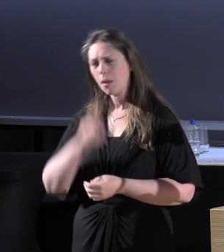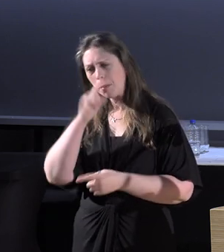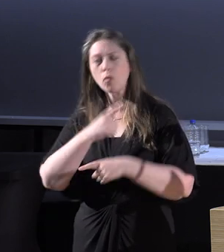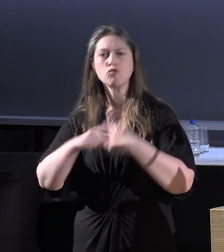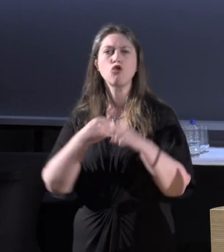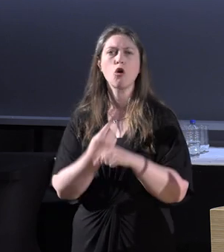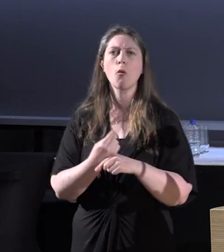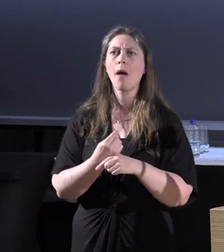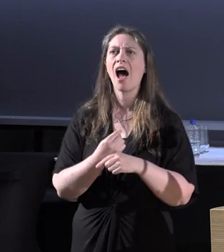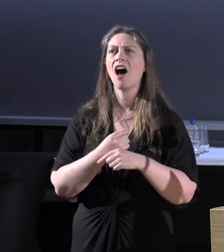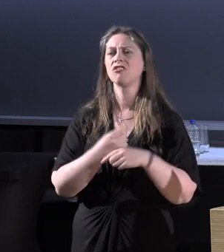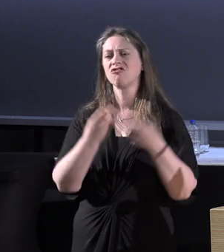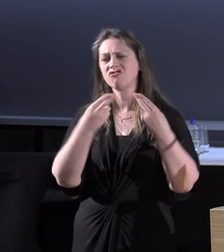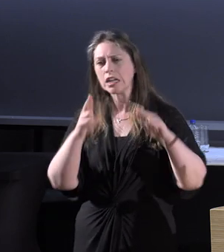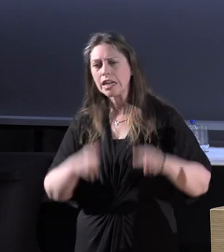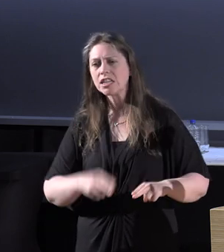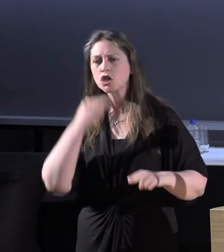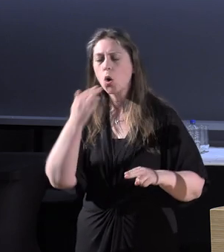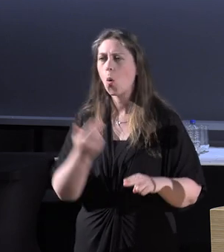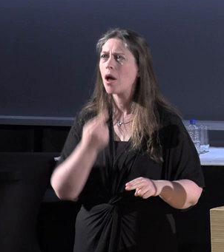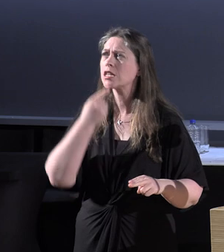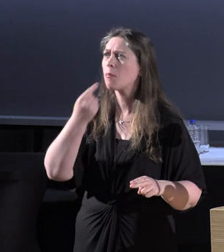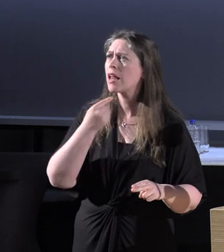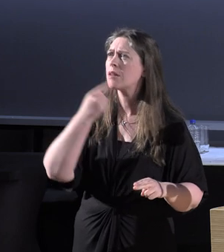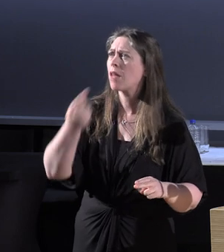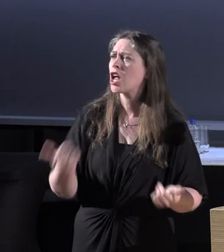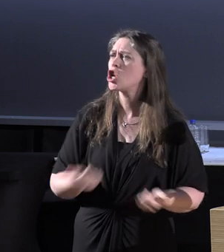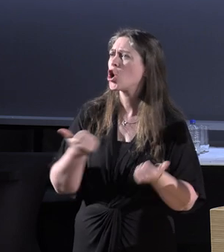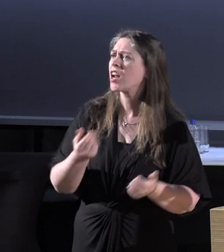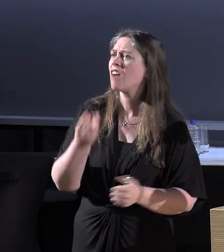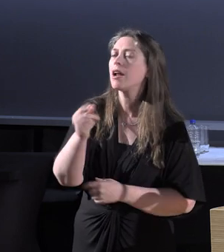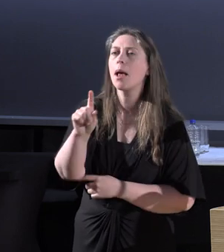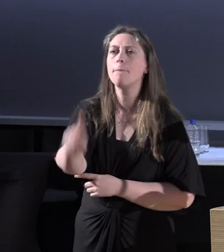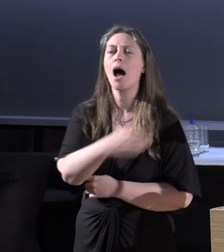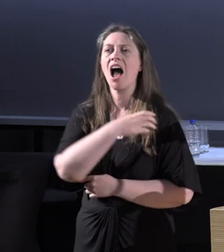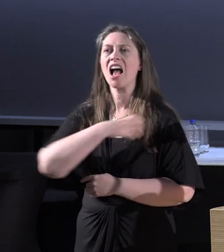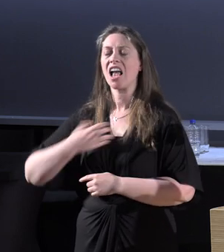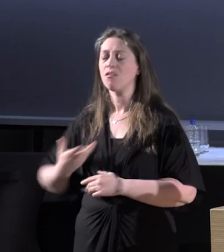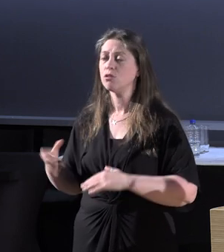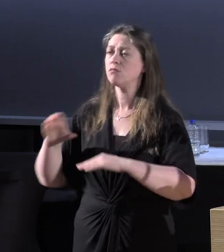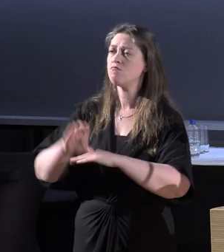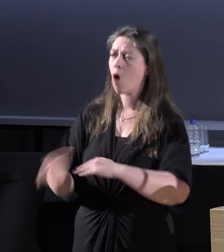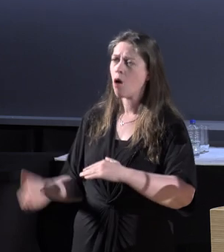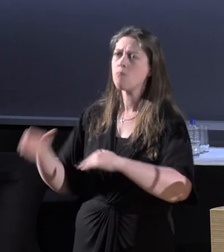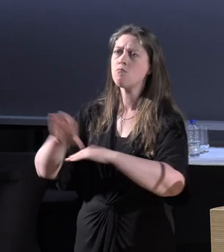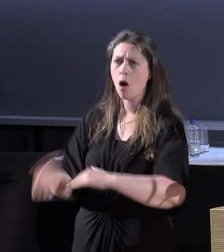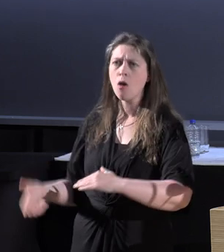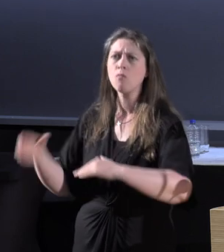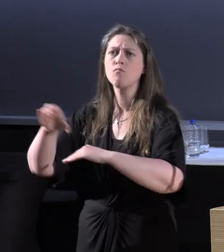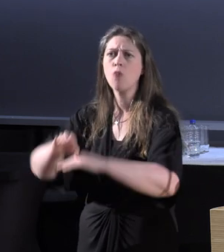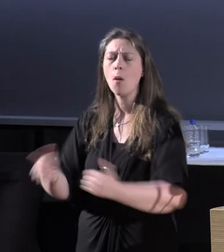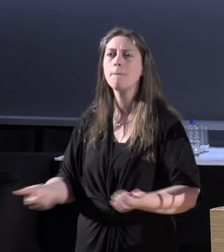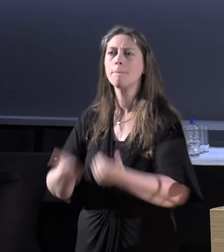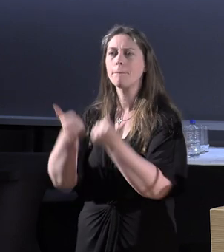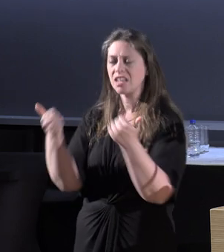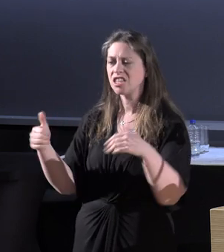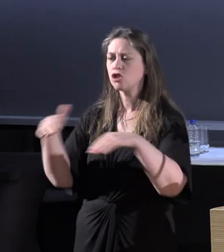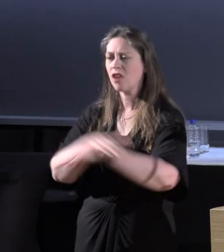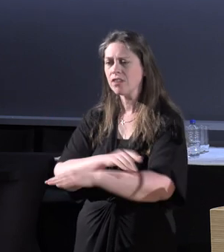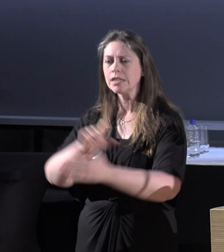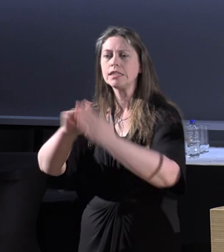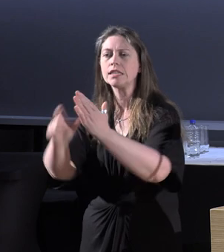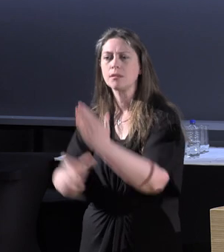and so on are always complaining about a lack of money. But governments are giving good amount of money to disability